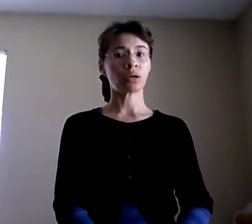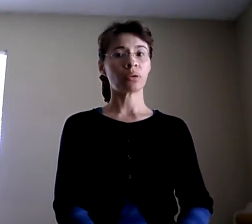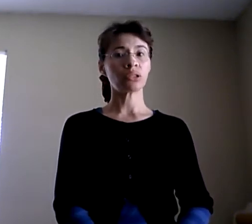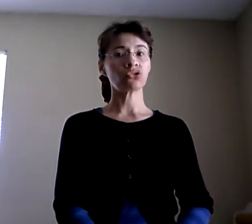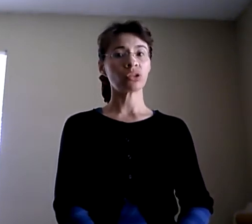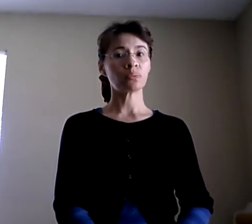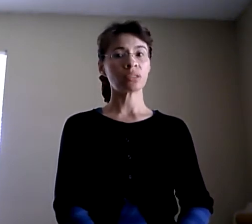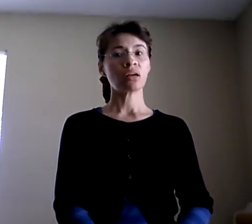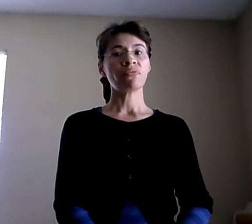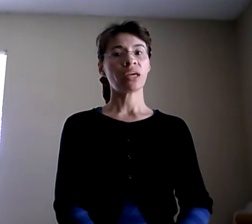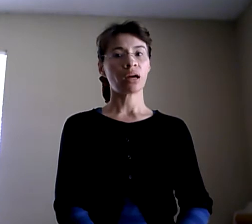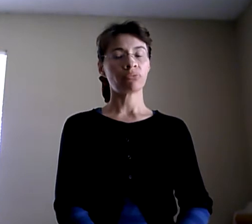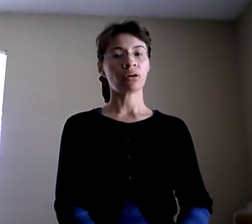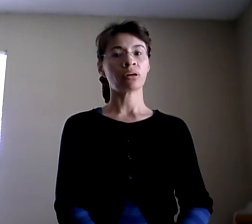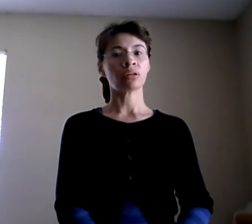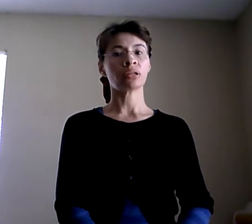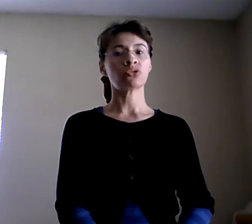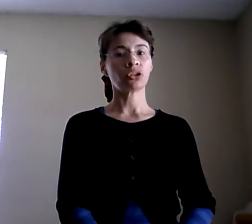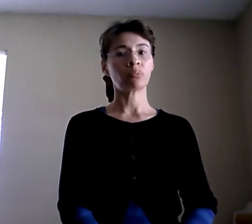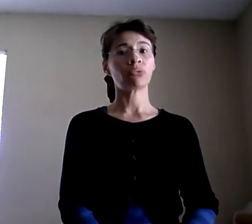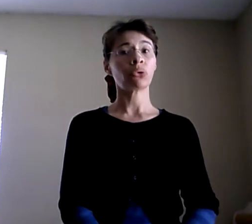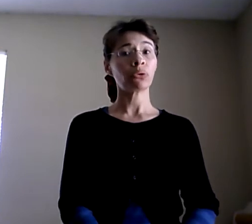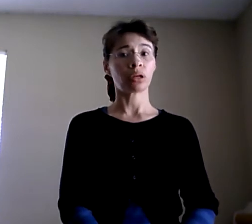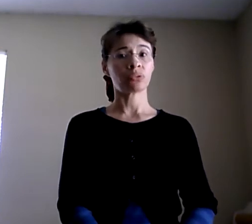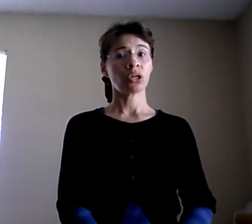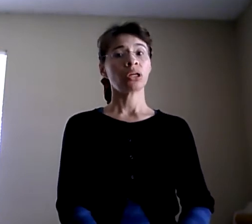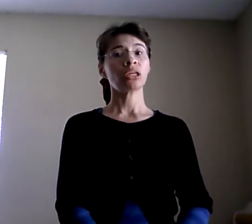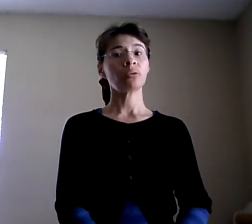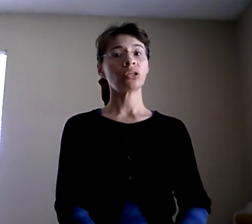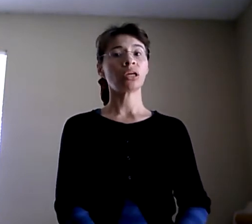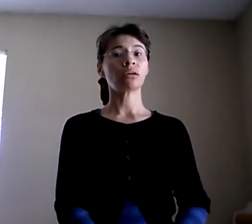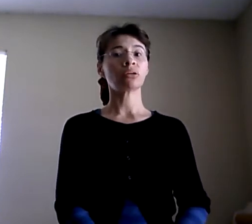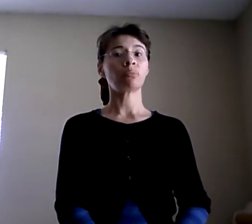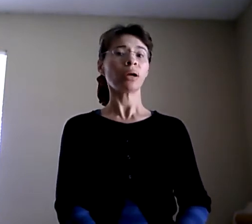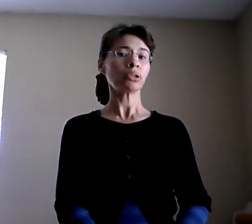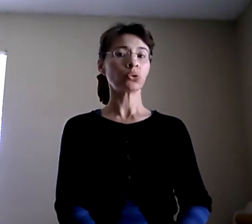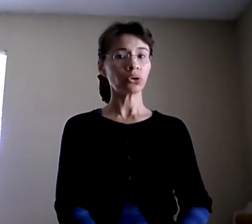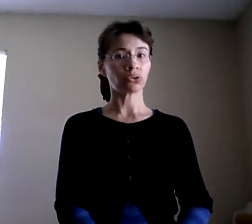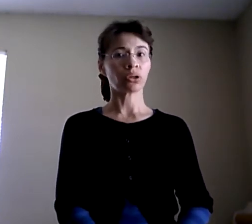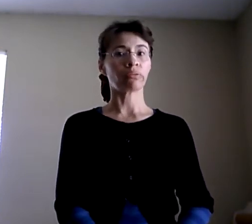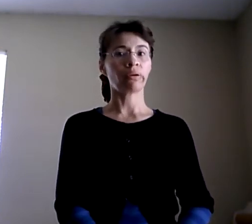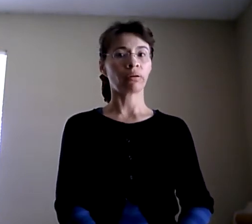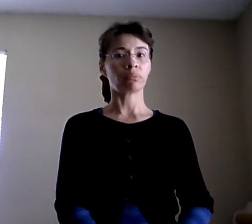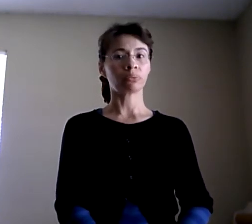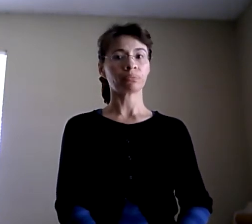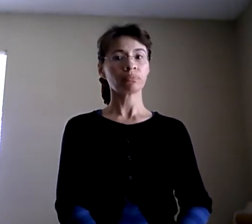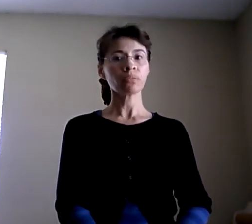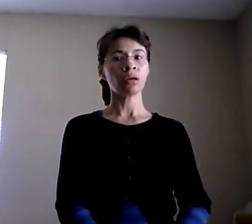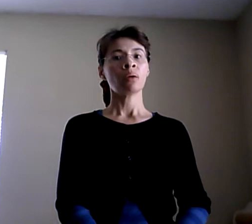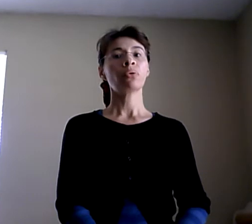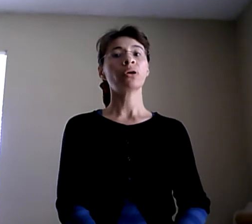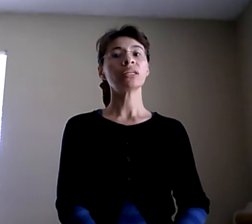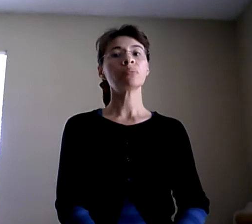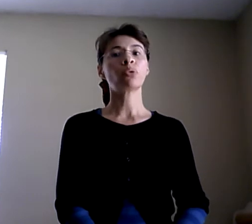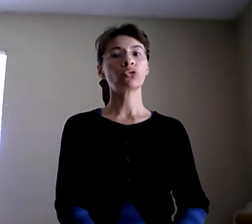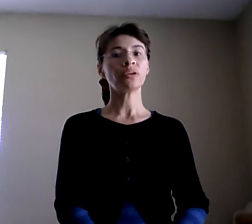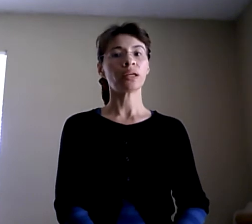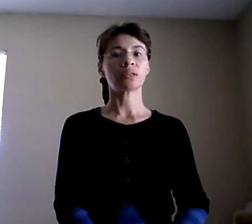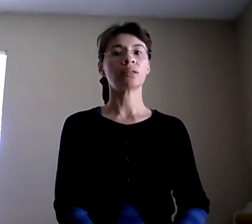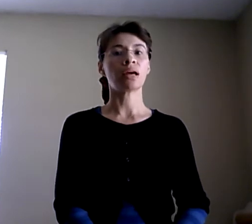and mainstream may have a training program. Even a private tutor can help. But what is important here is the